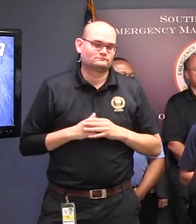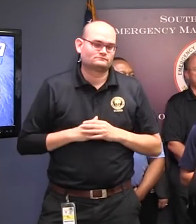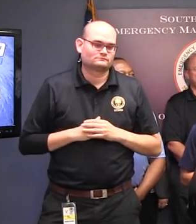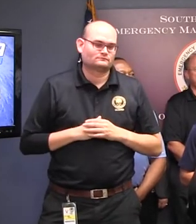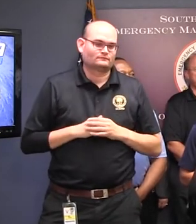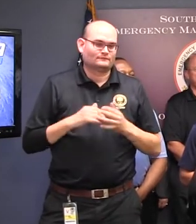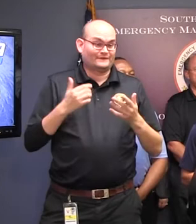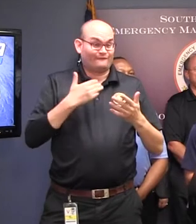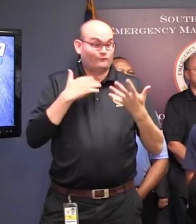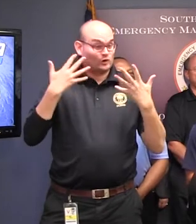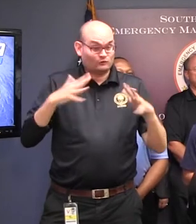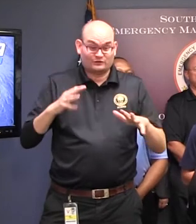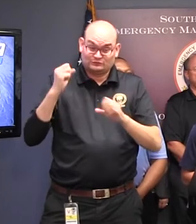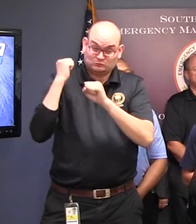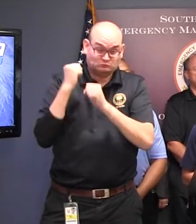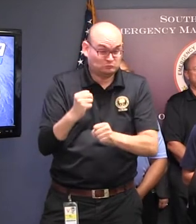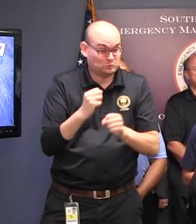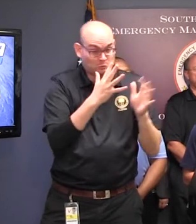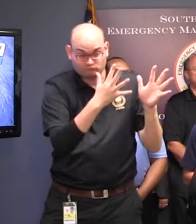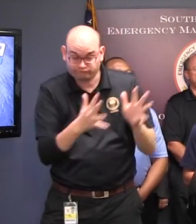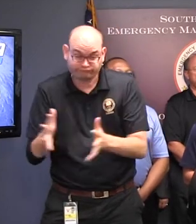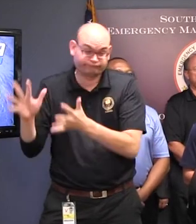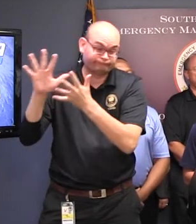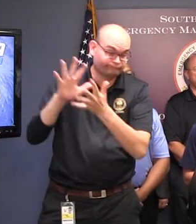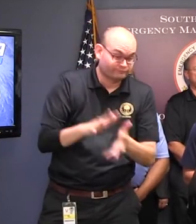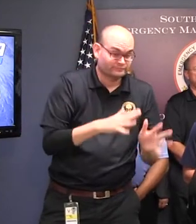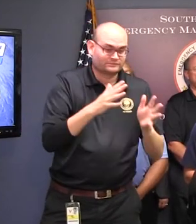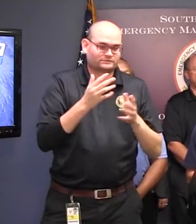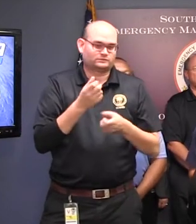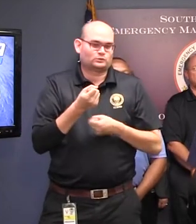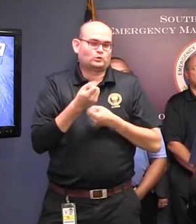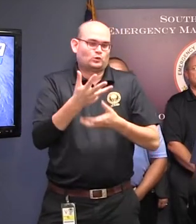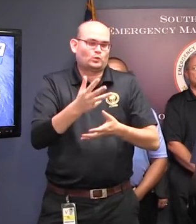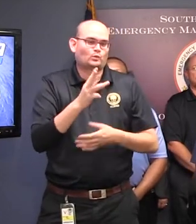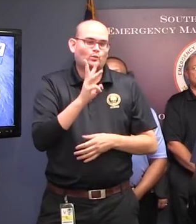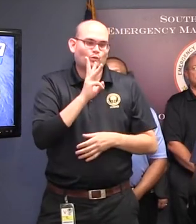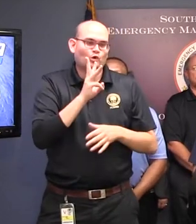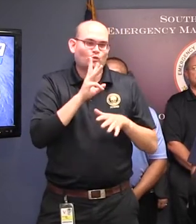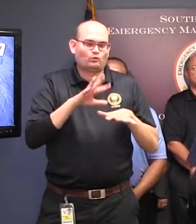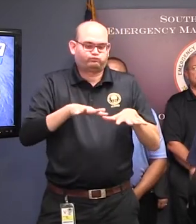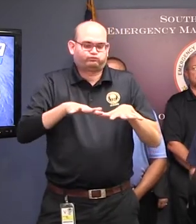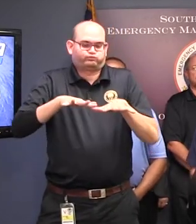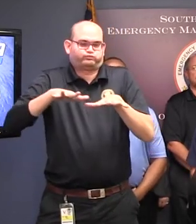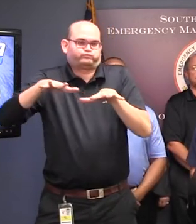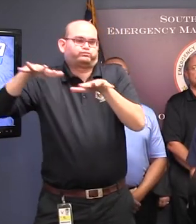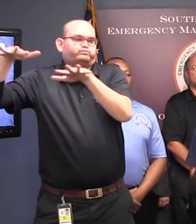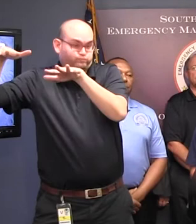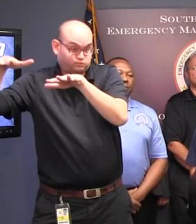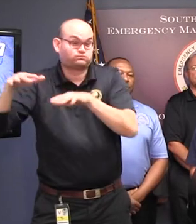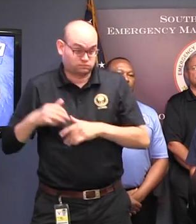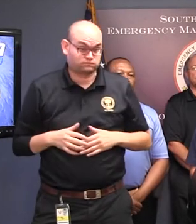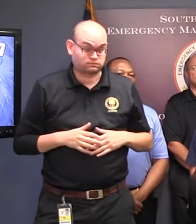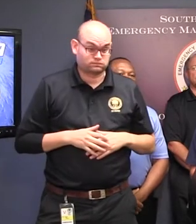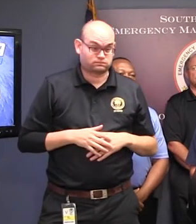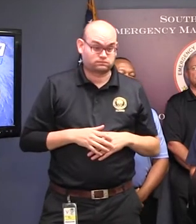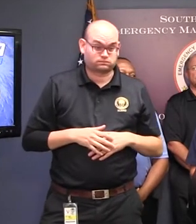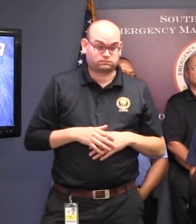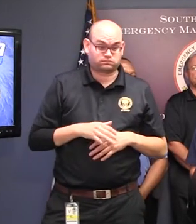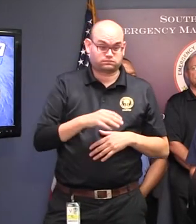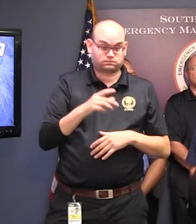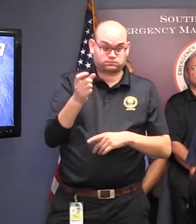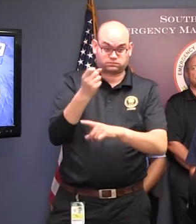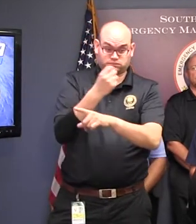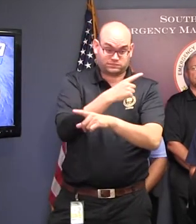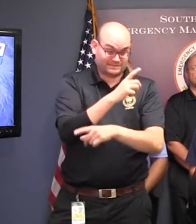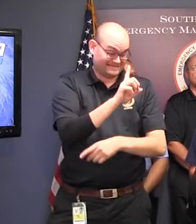some strong winds pushing those water levels a little bit higher than normal. With the release of water from the dams upstream, is that also causing